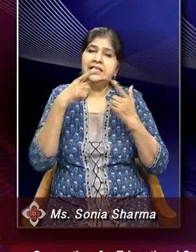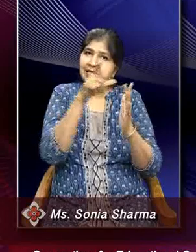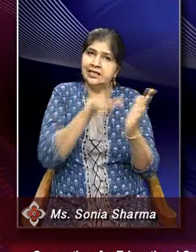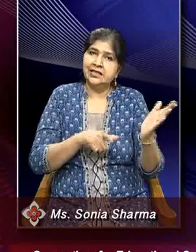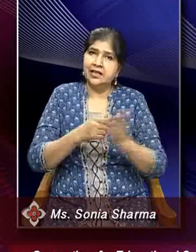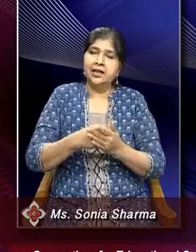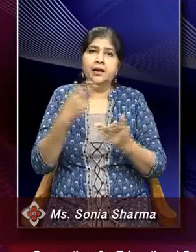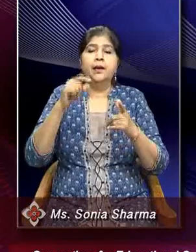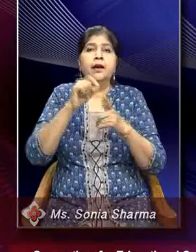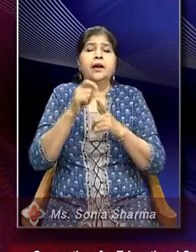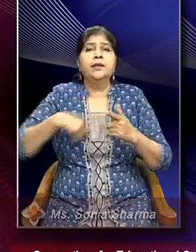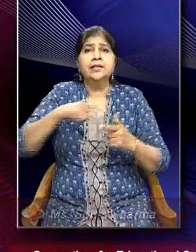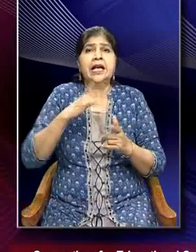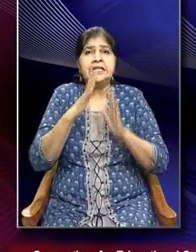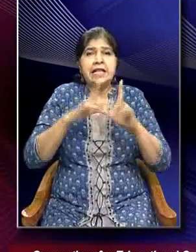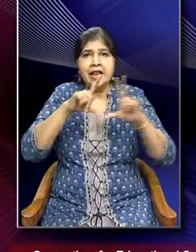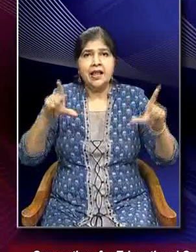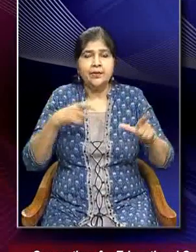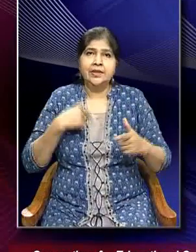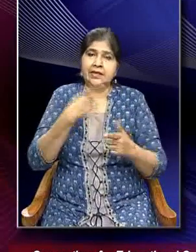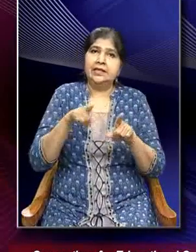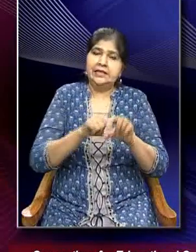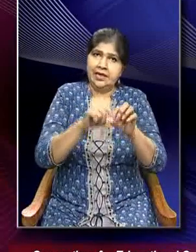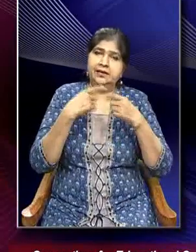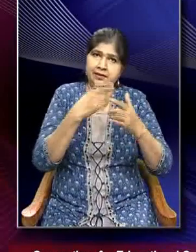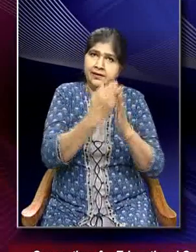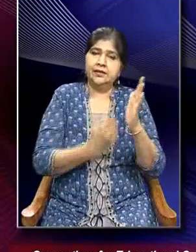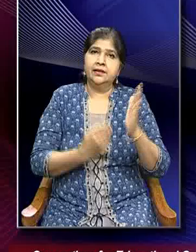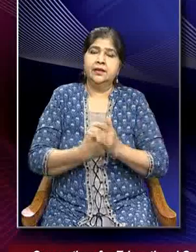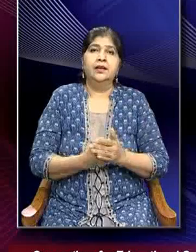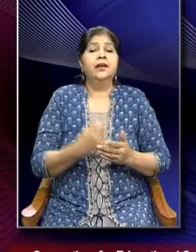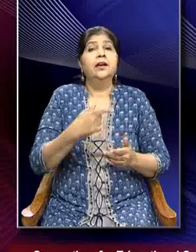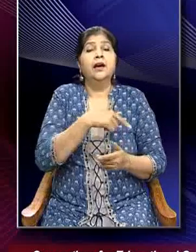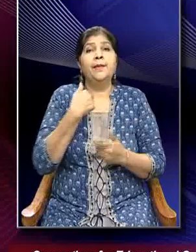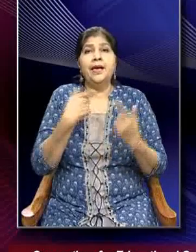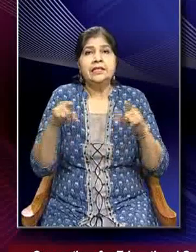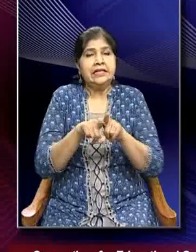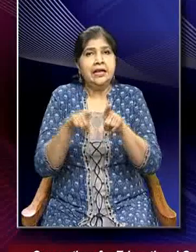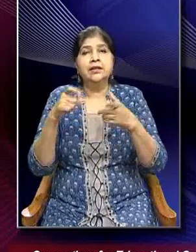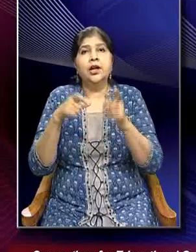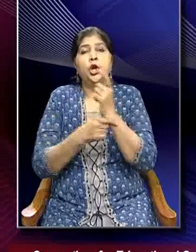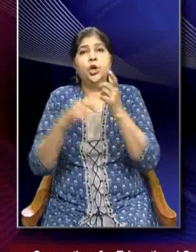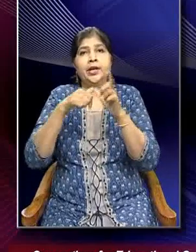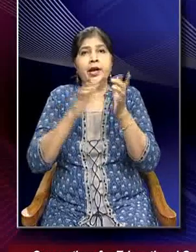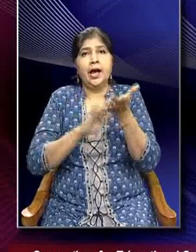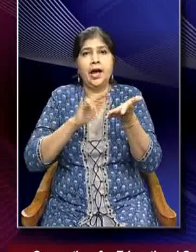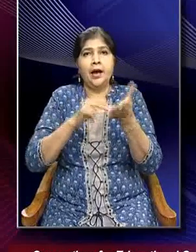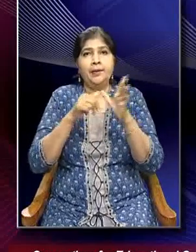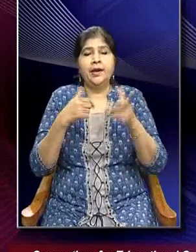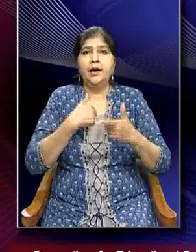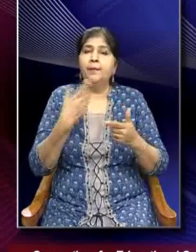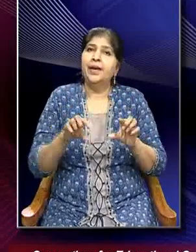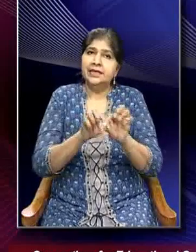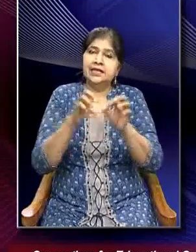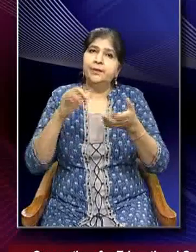Pratikathmak Abhivyakti series. I am Dr. Amna and with me is Madam